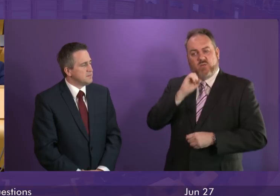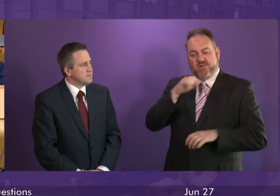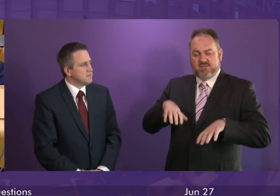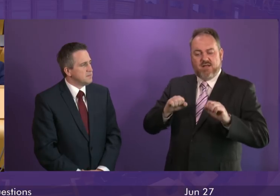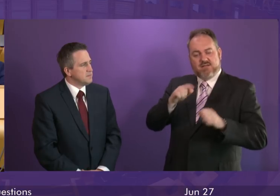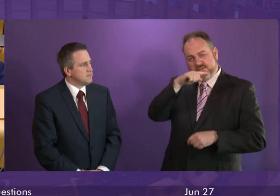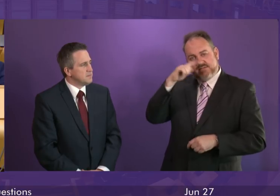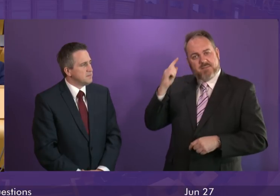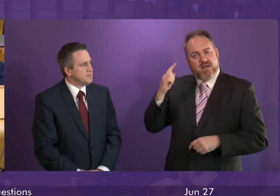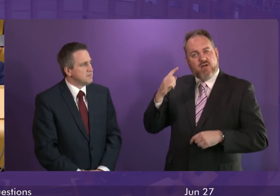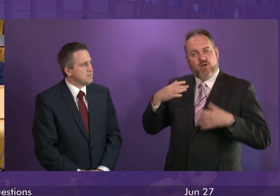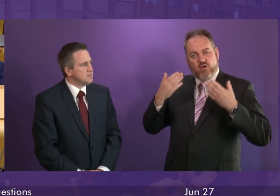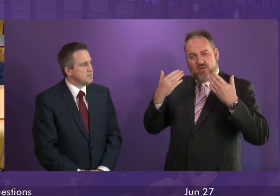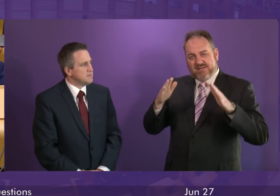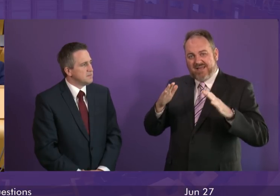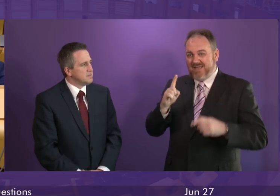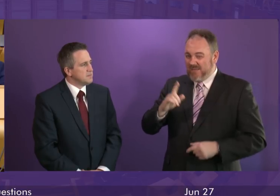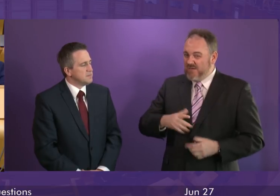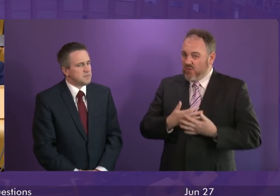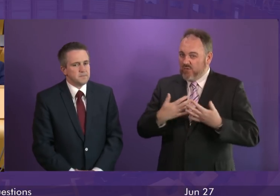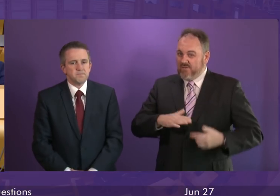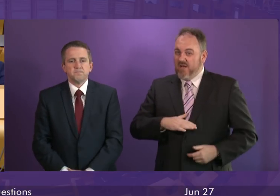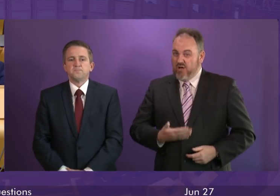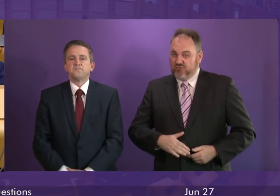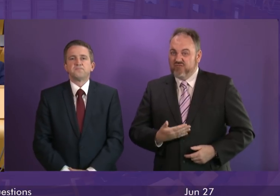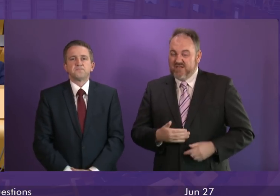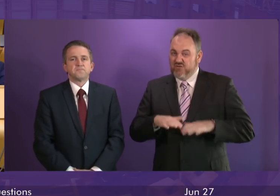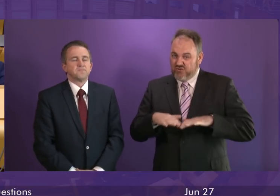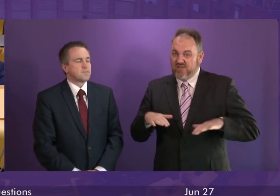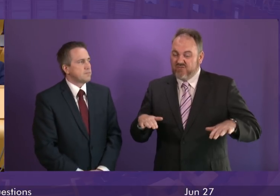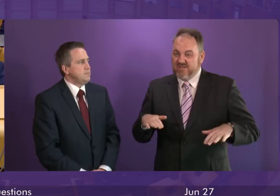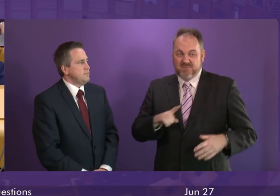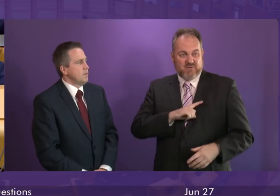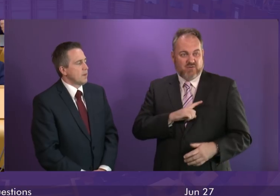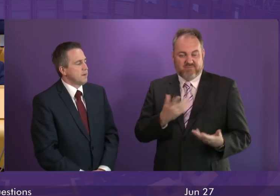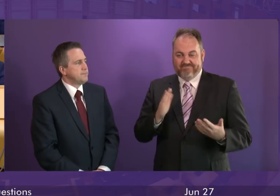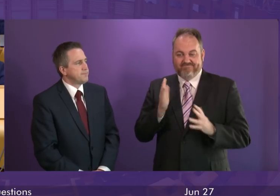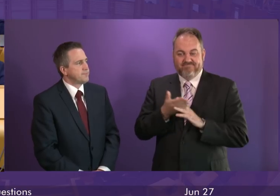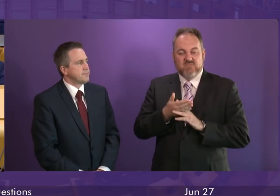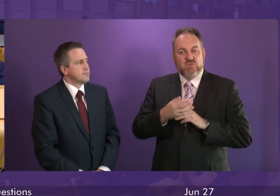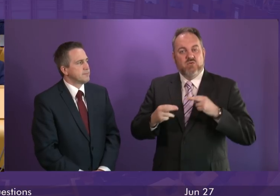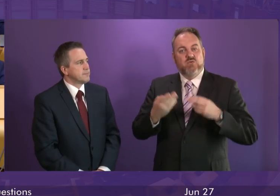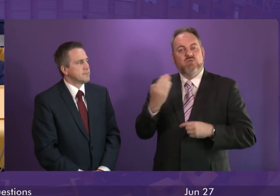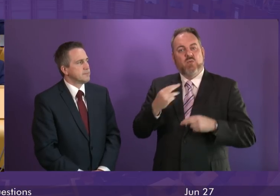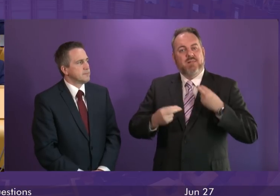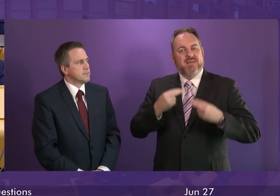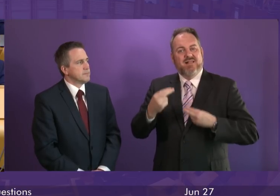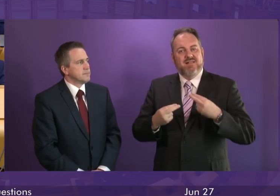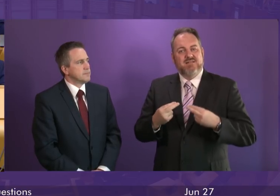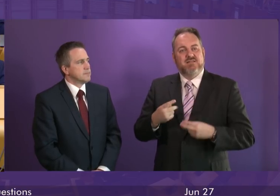holidays. Holiday hunger will become a reality for too many children in Scotland. Glasgow City Council will run a £2 million